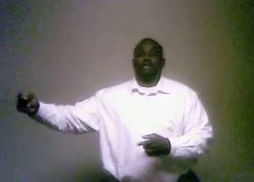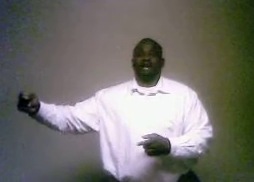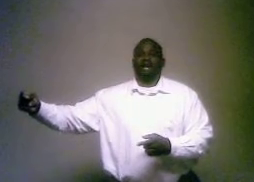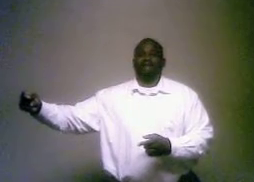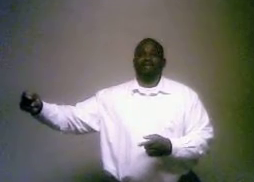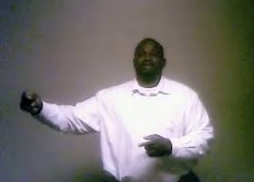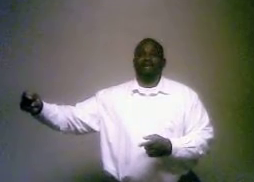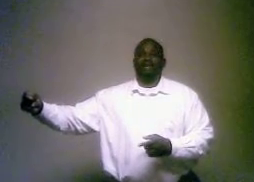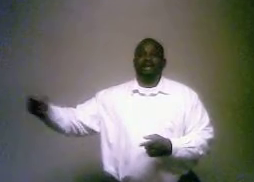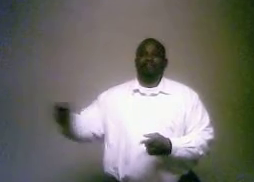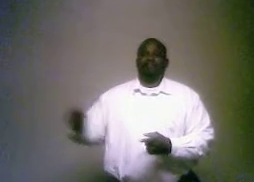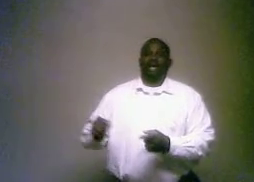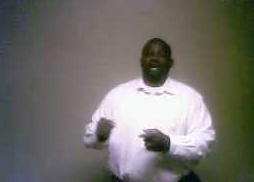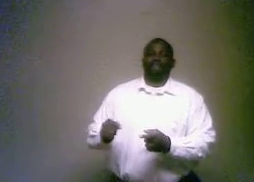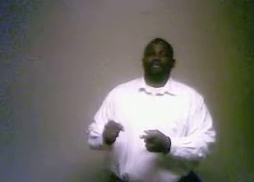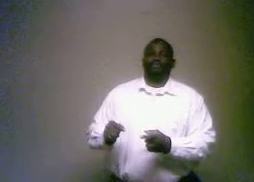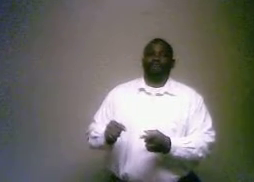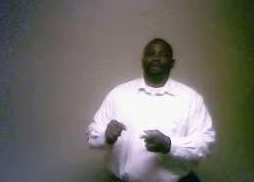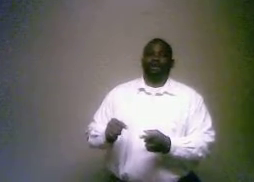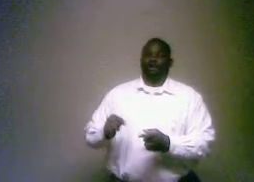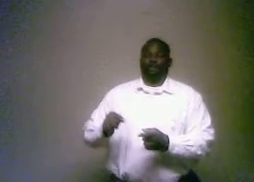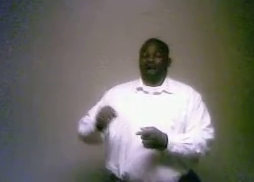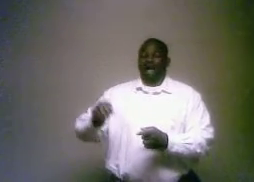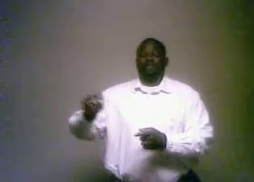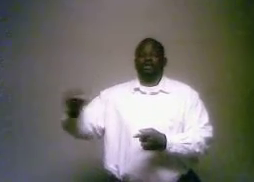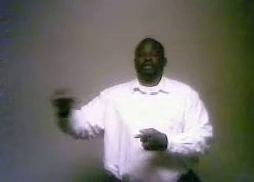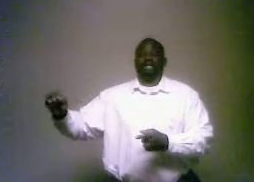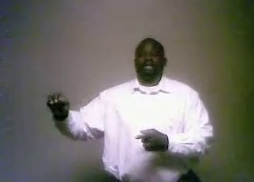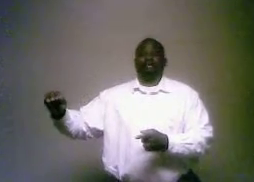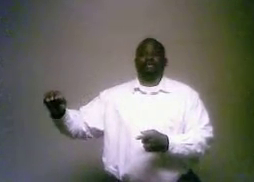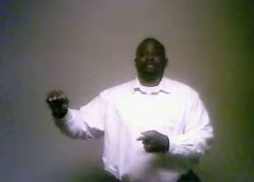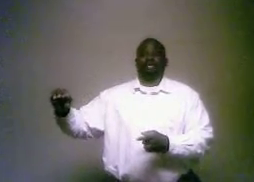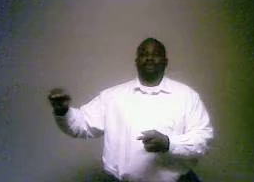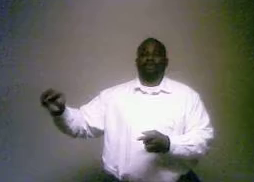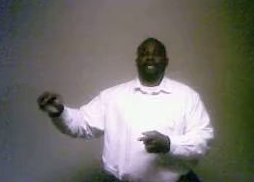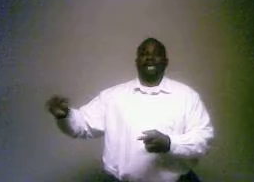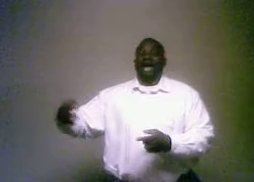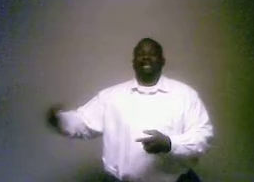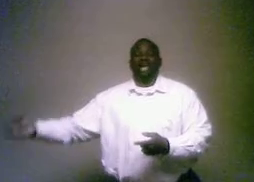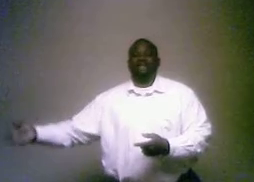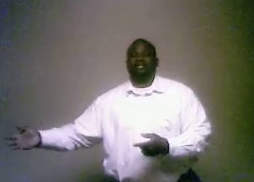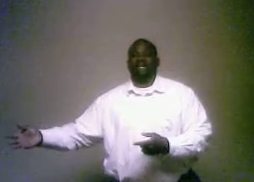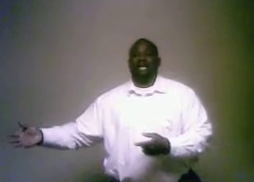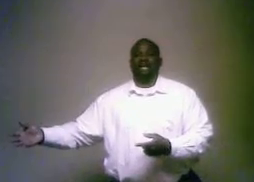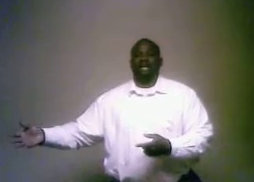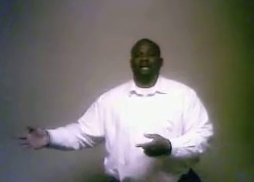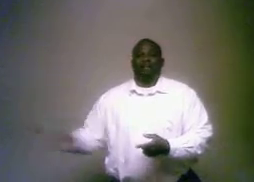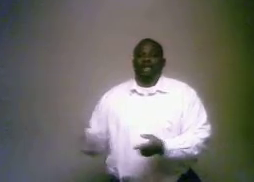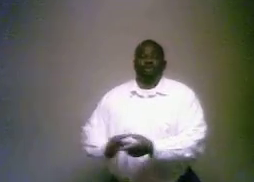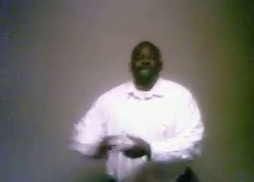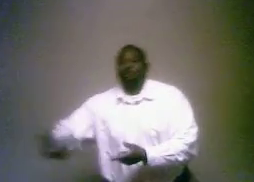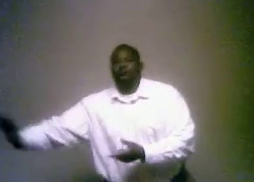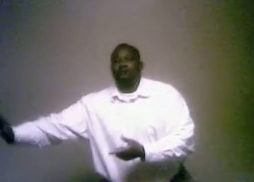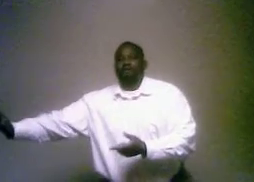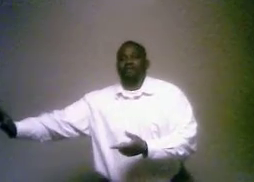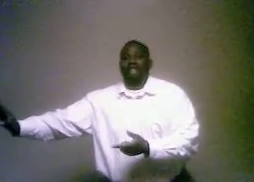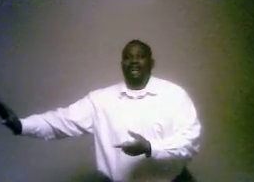stairs because you couldn't get in because you didn't turn the key. I didn't have to say that because you never walked up the stairs.